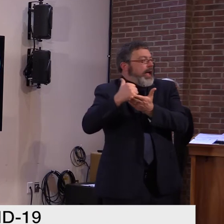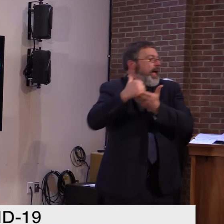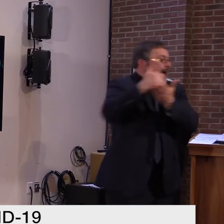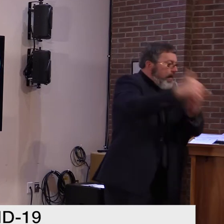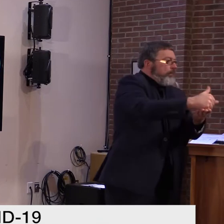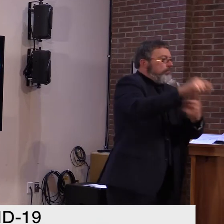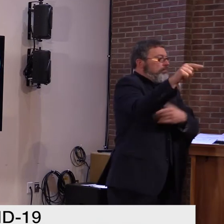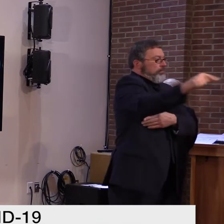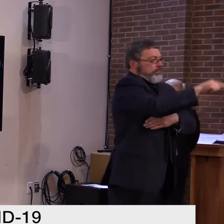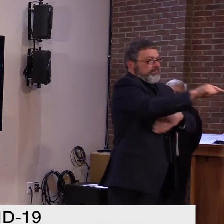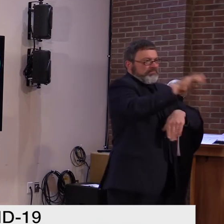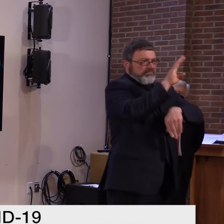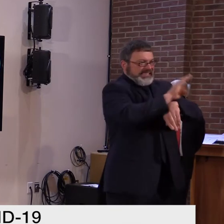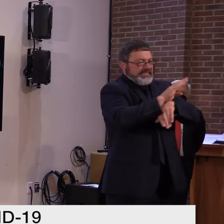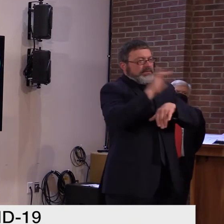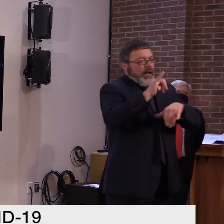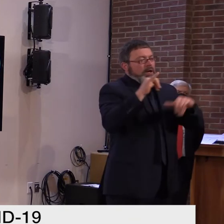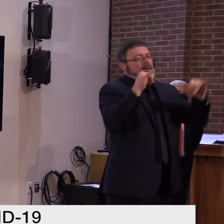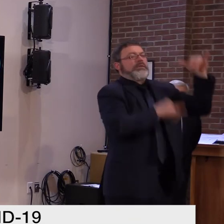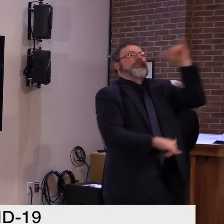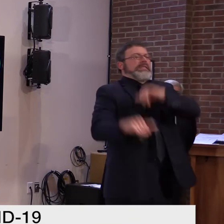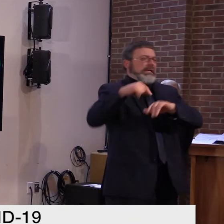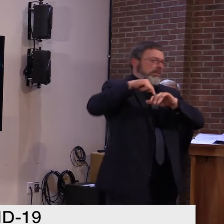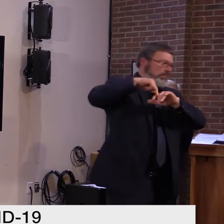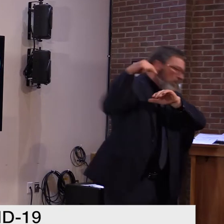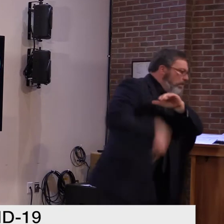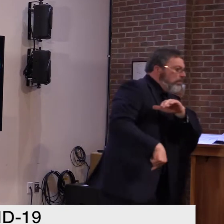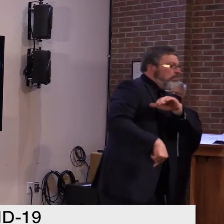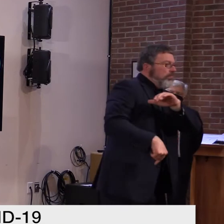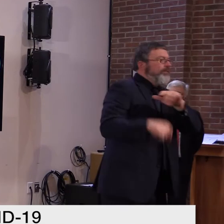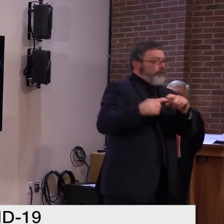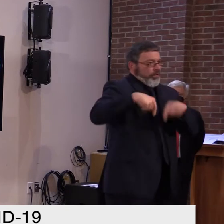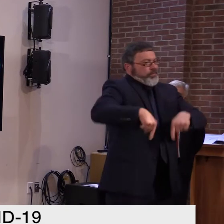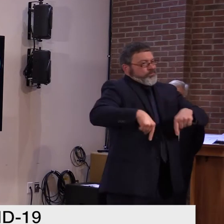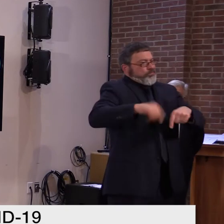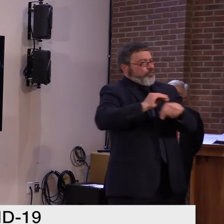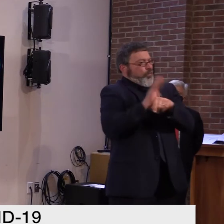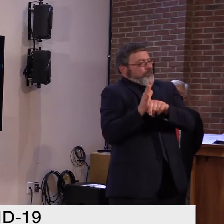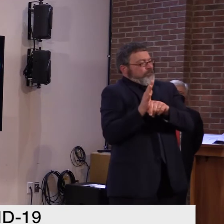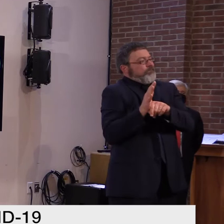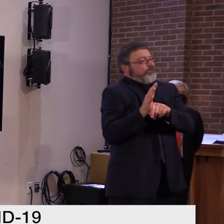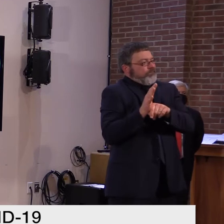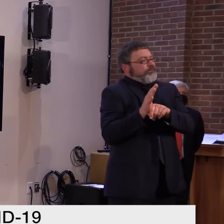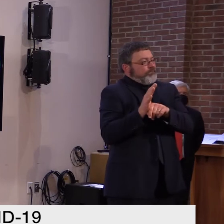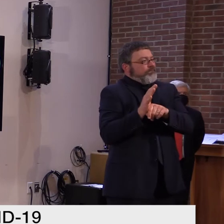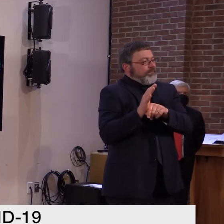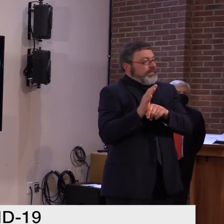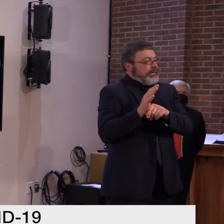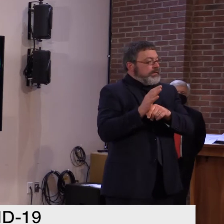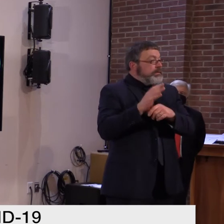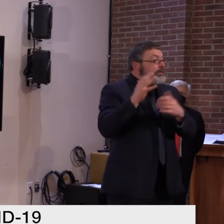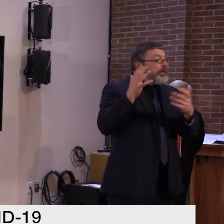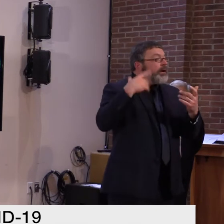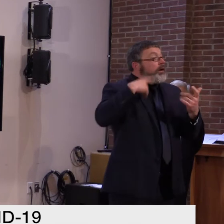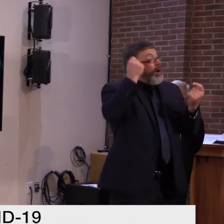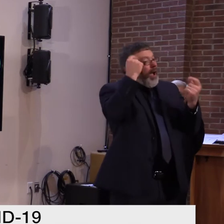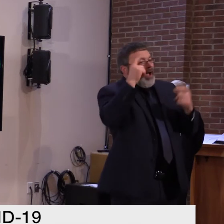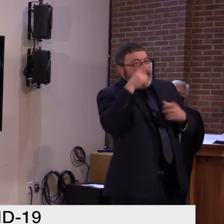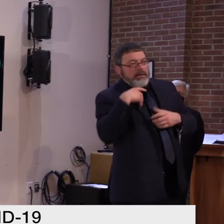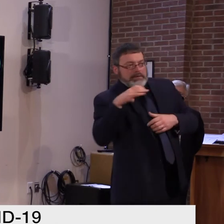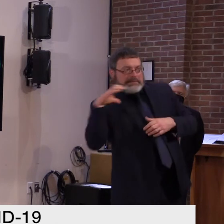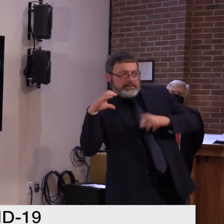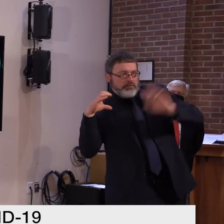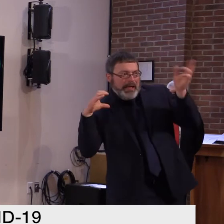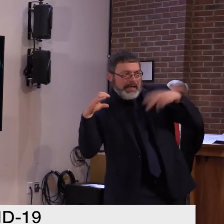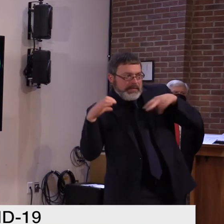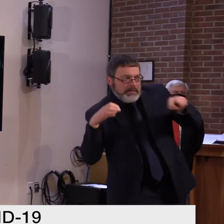because we know they need it right now just to get through maybe in next month or so. But it's not anywhere near